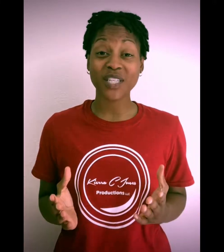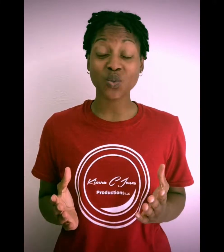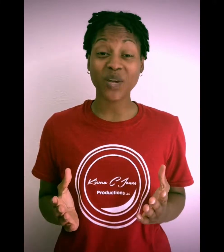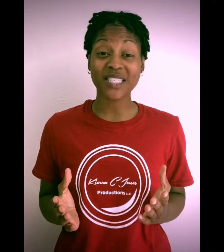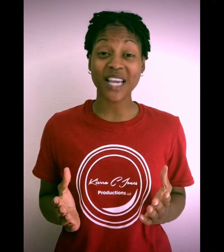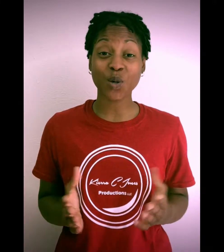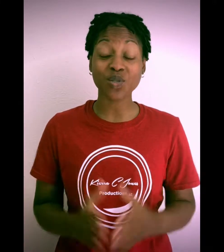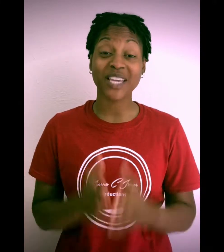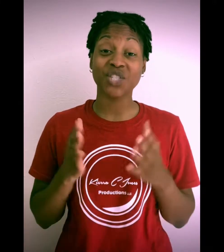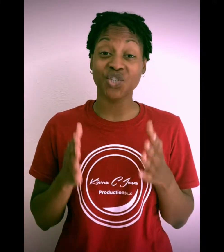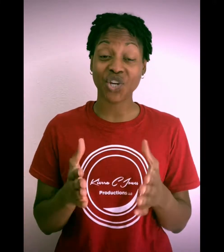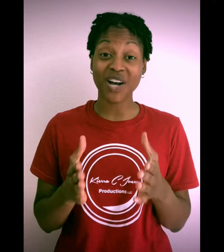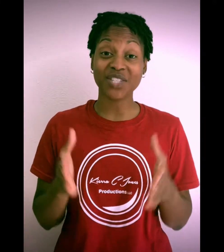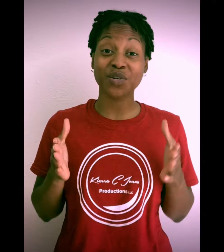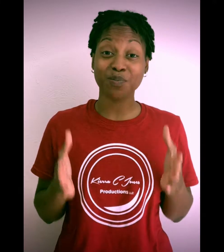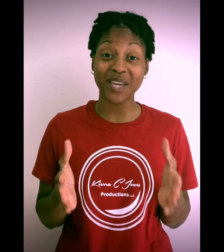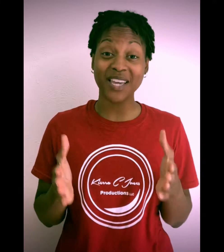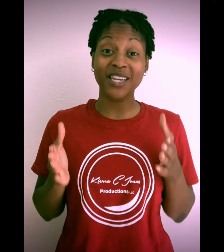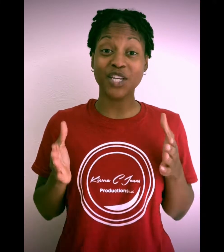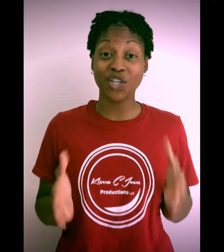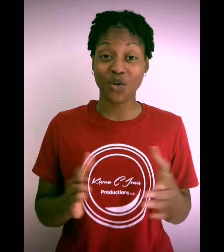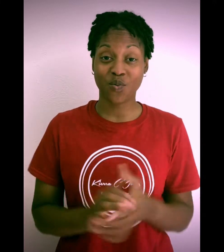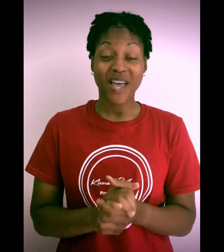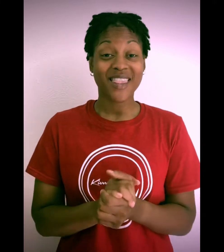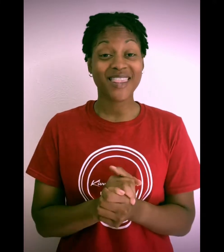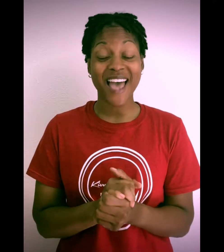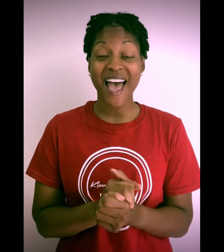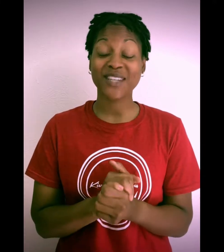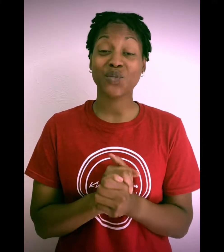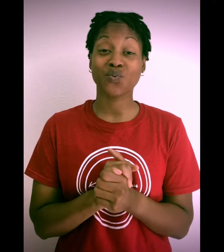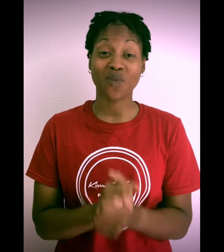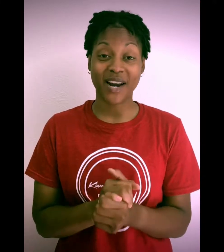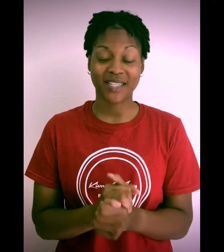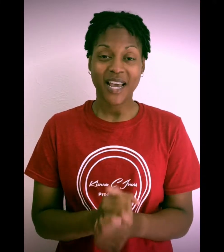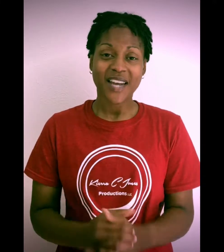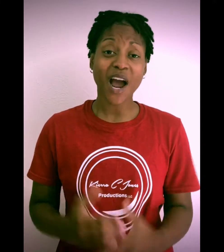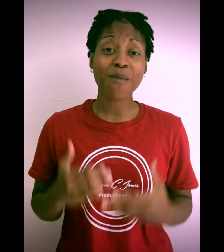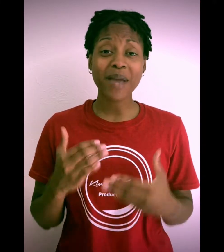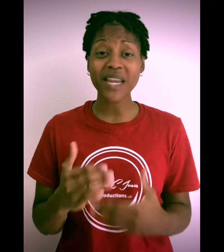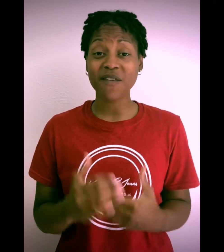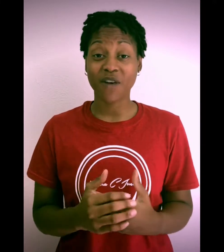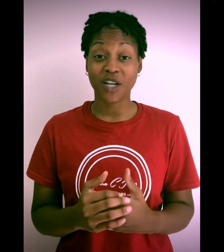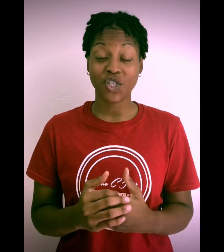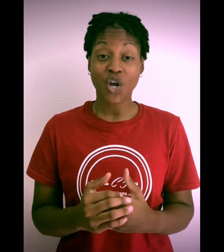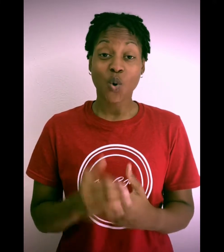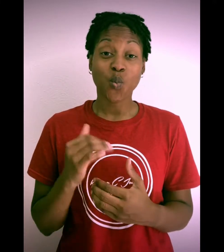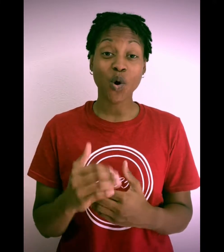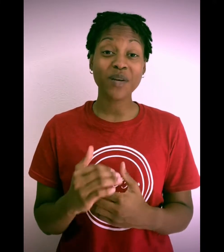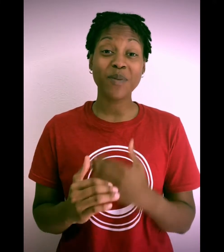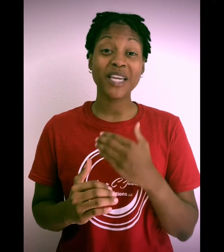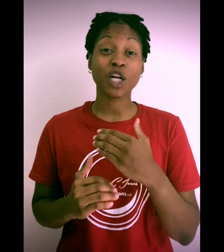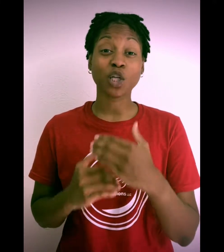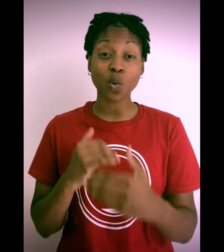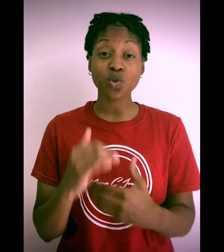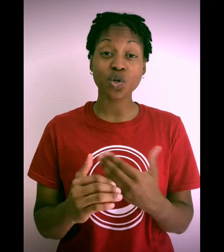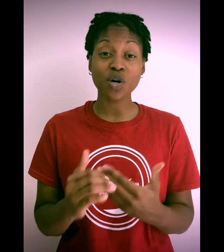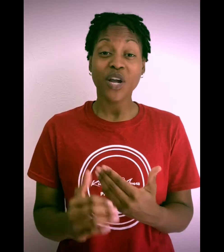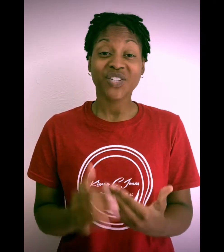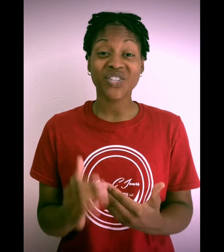this week's singles is just be you. That's right. Now, many of us would be closer to